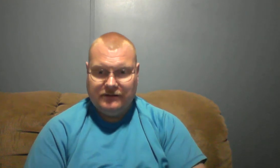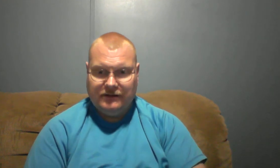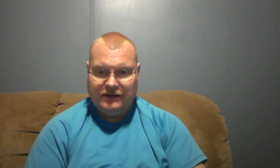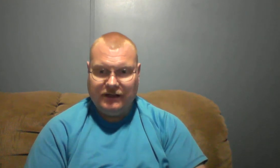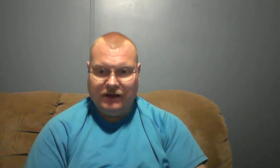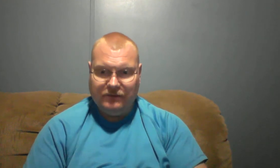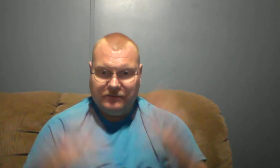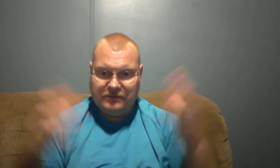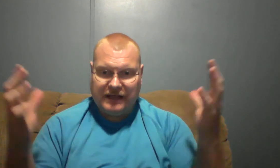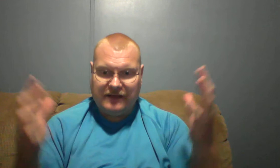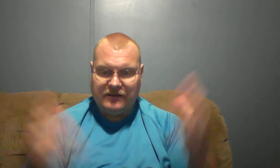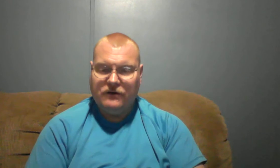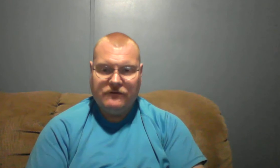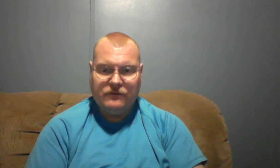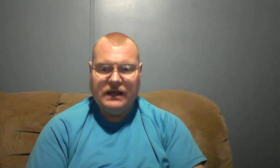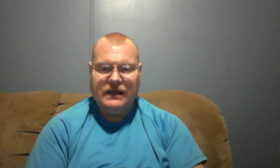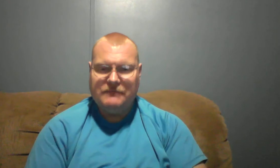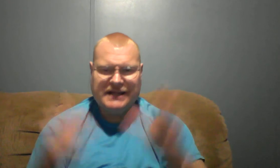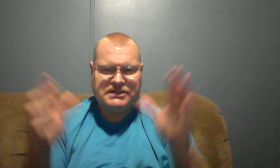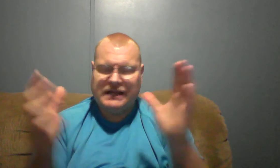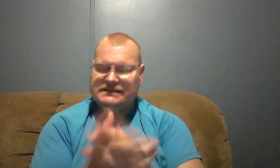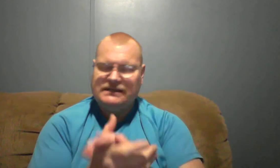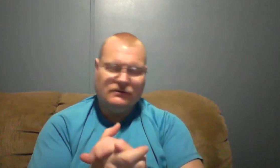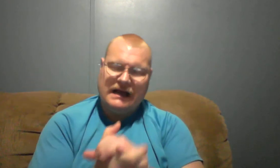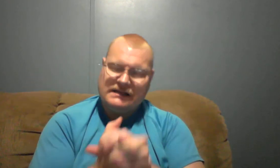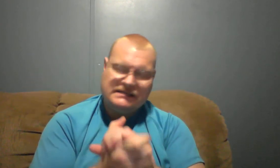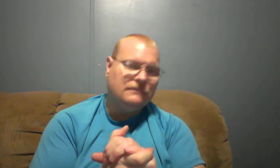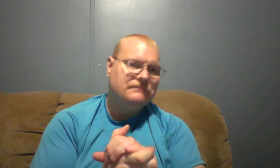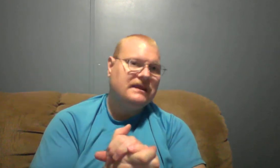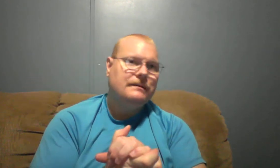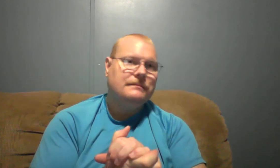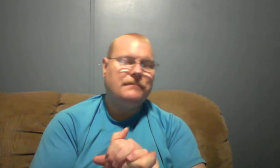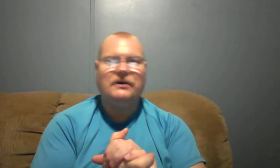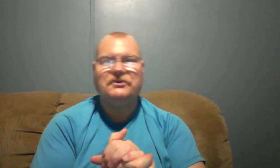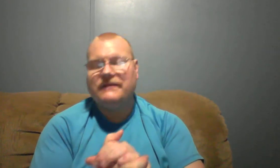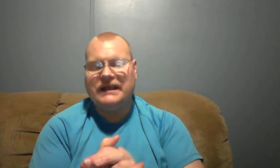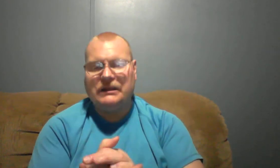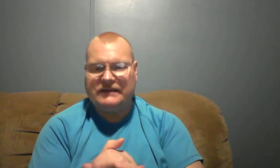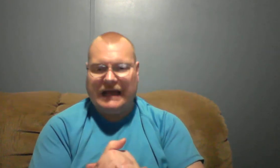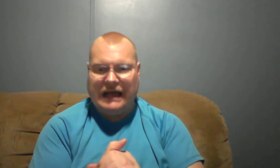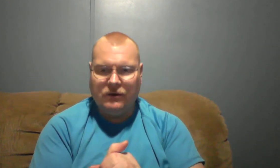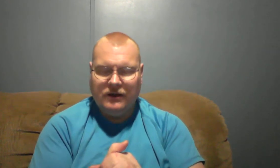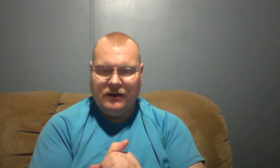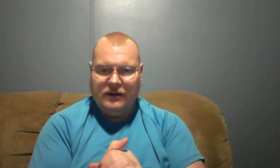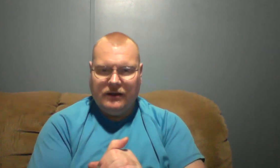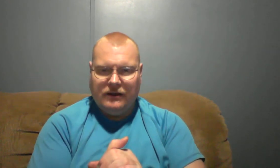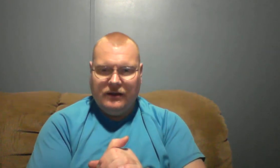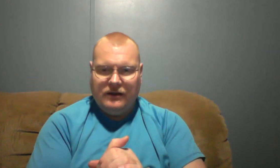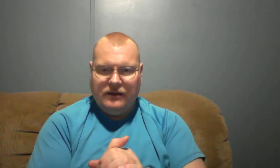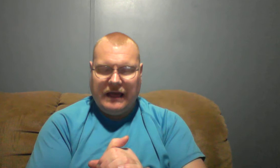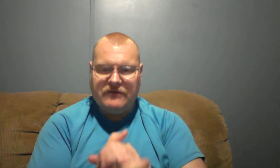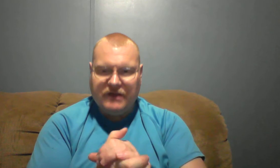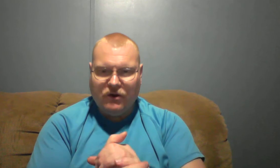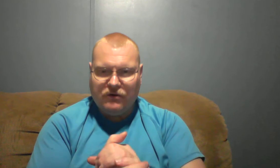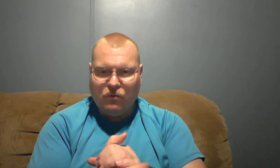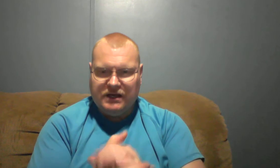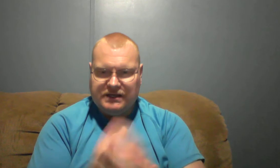you know how the earth was imagine I still pondered and think about how the earth was